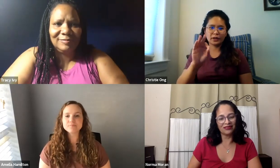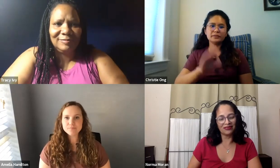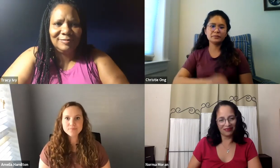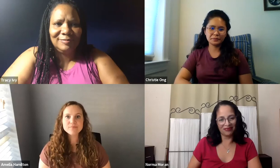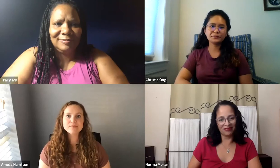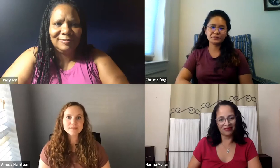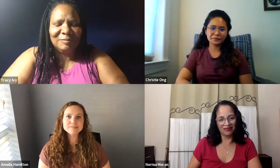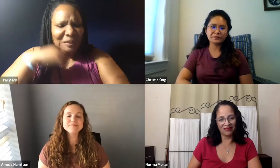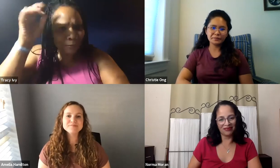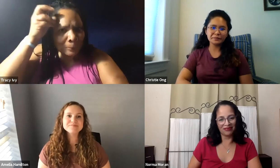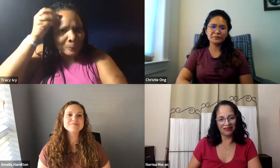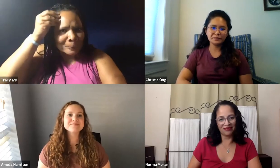graduated in 2009.